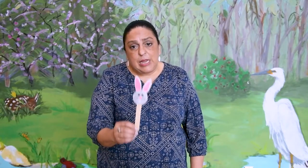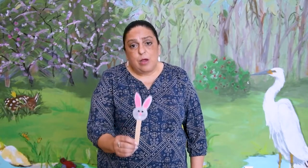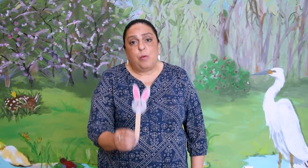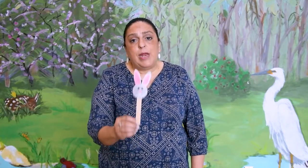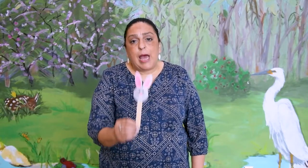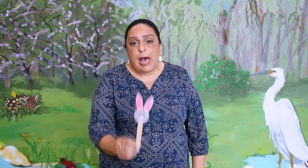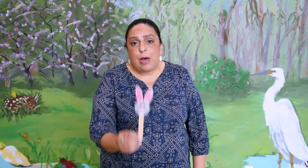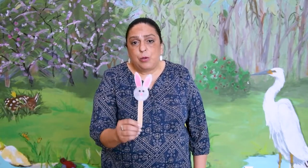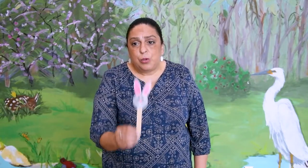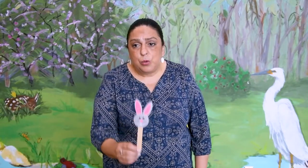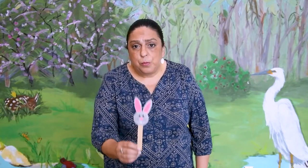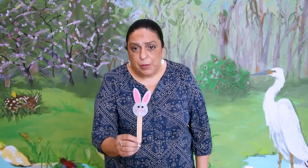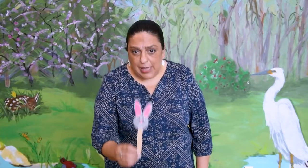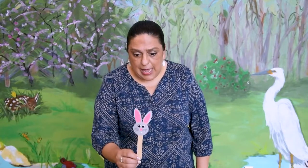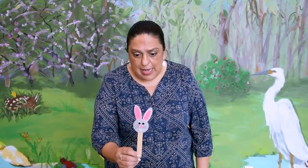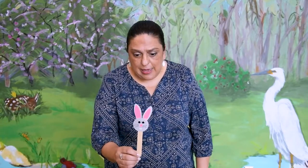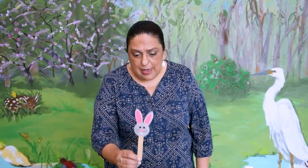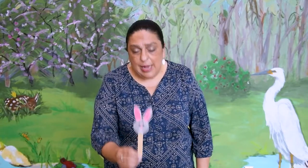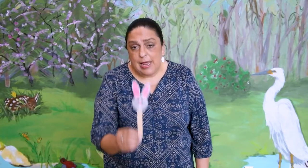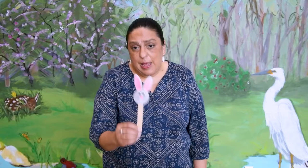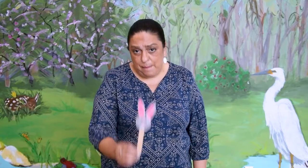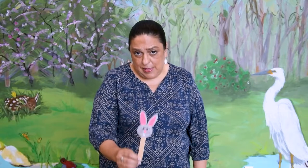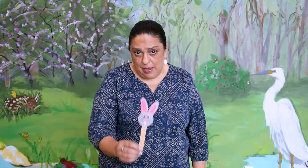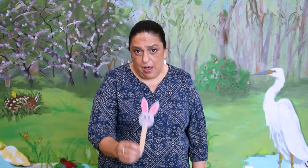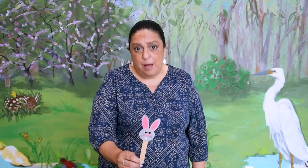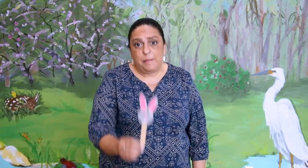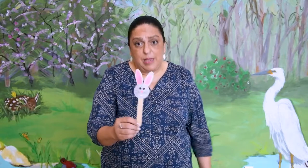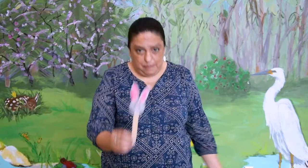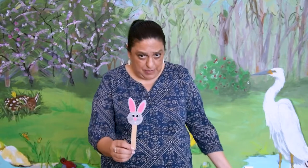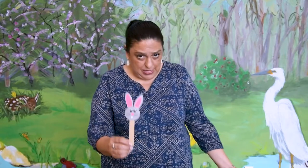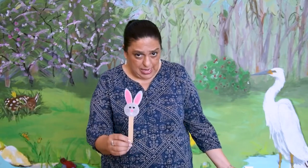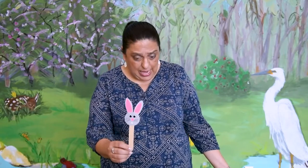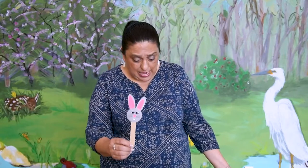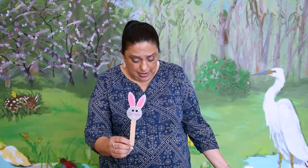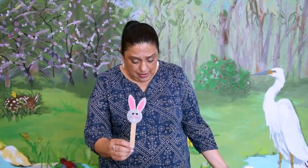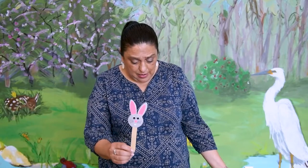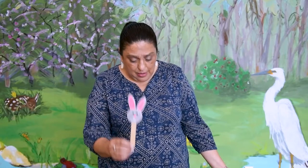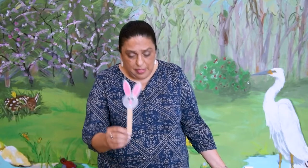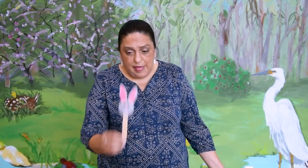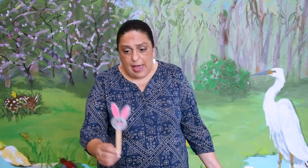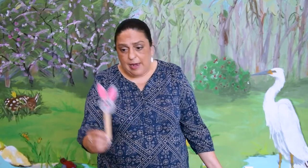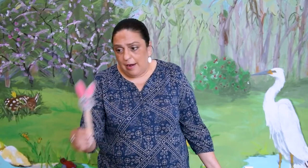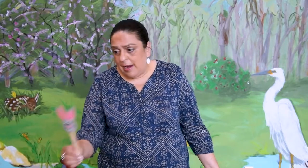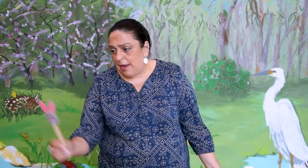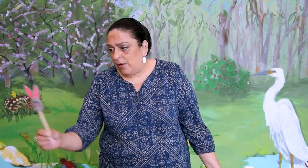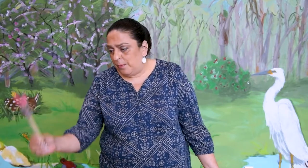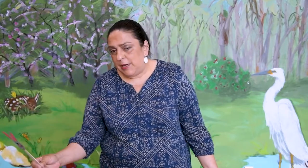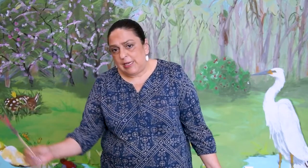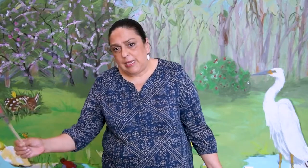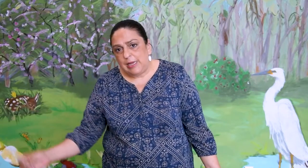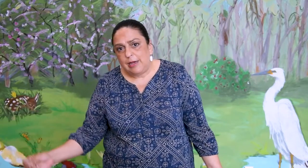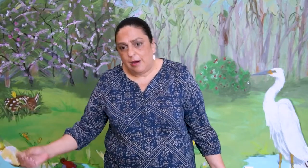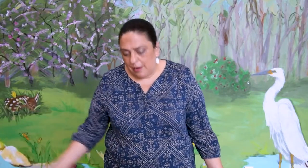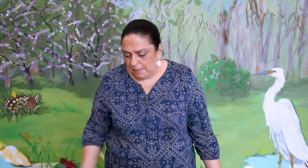went out to play. And hippity hop and hippity hey. One little bunny hopped